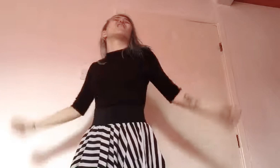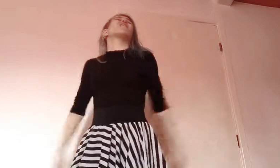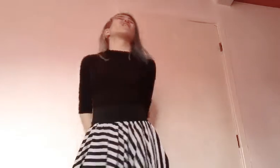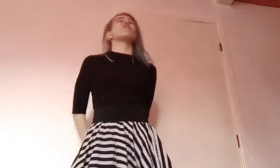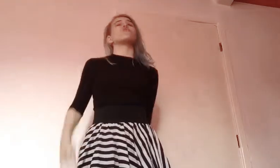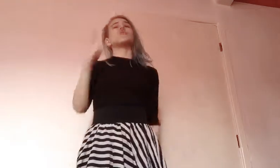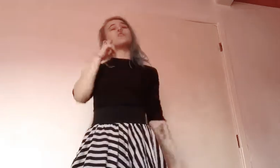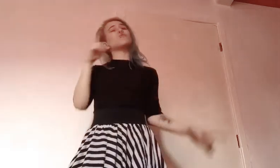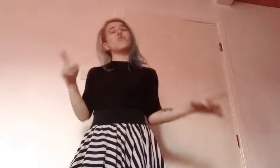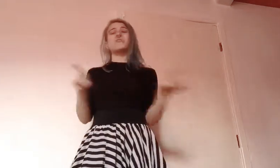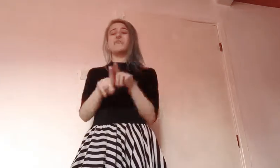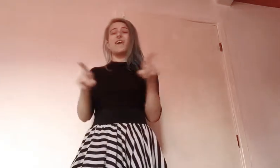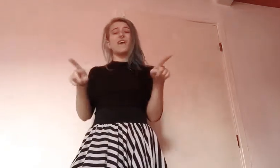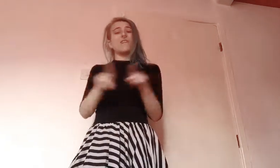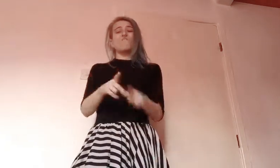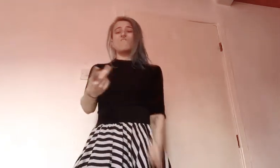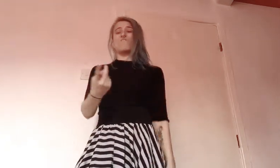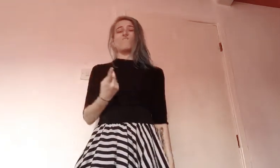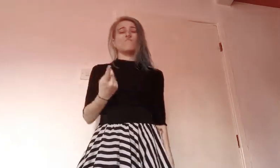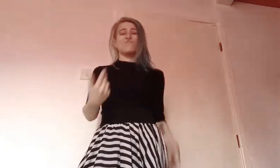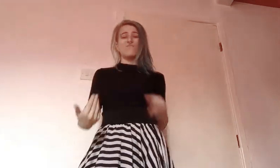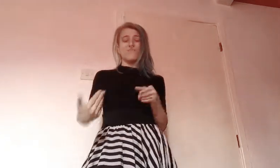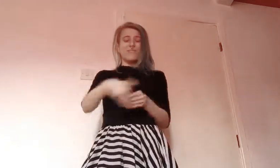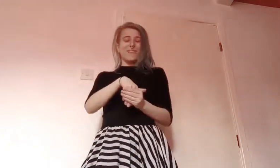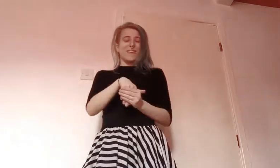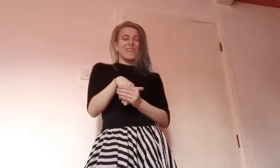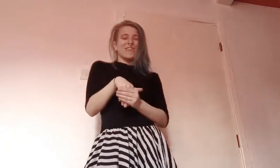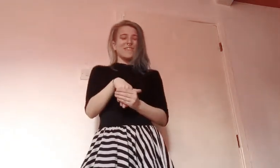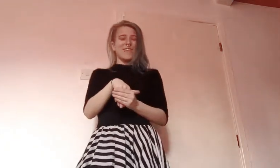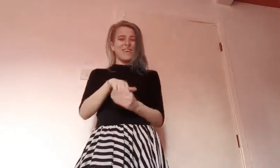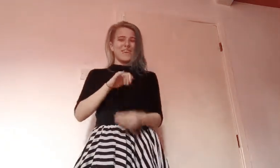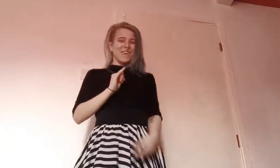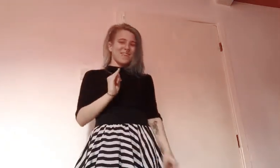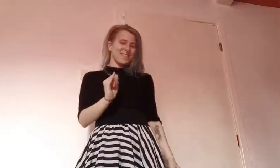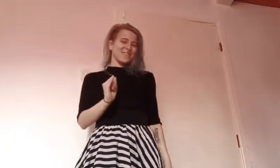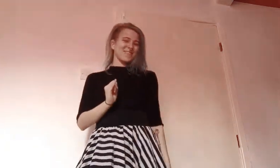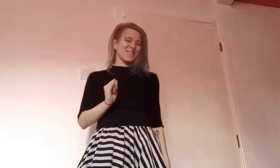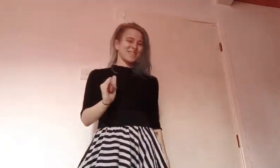It looks like you might be one of us.